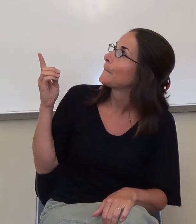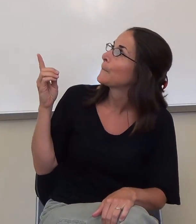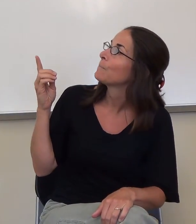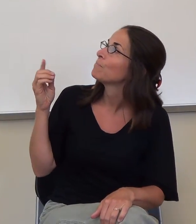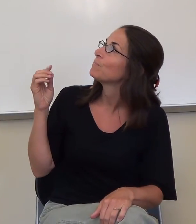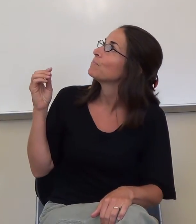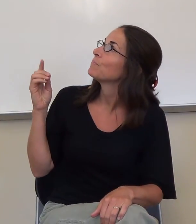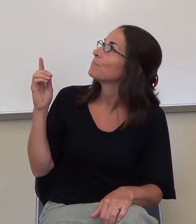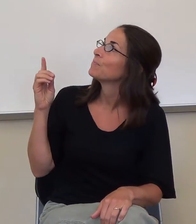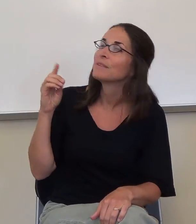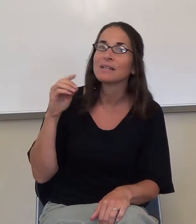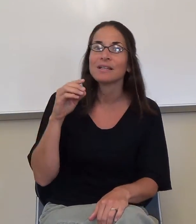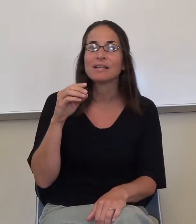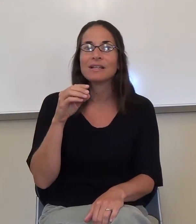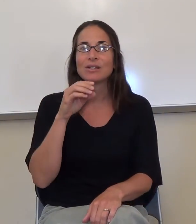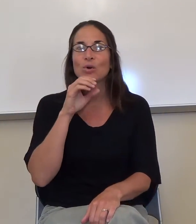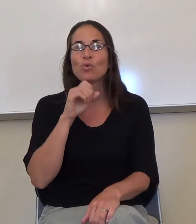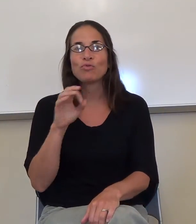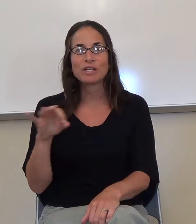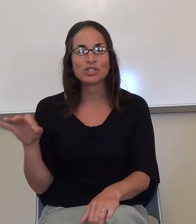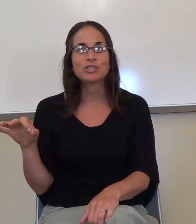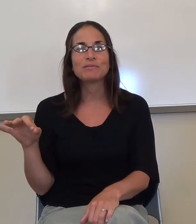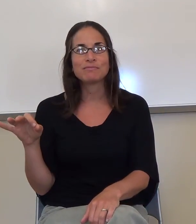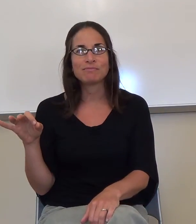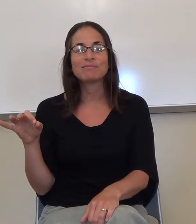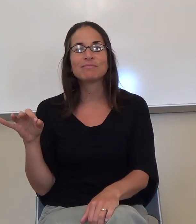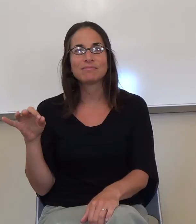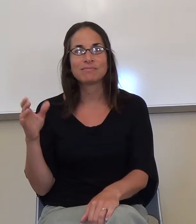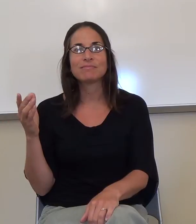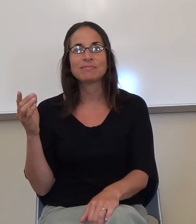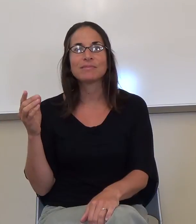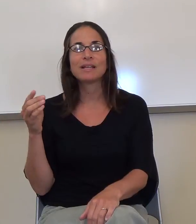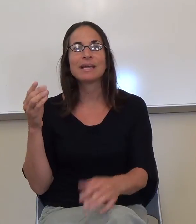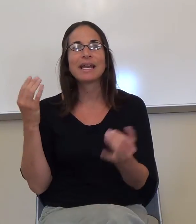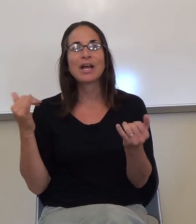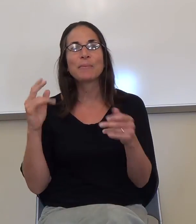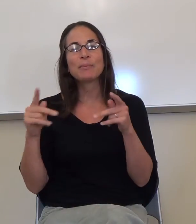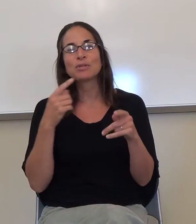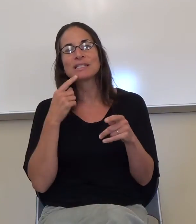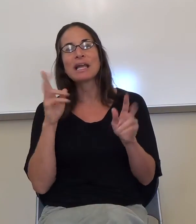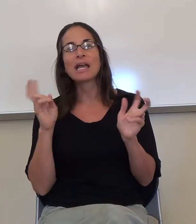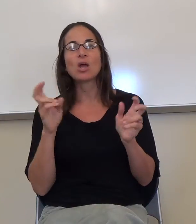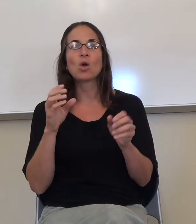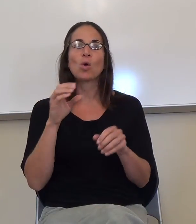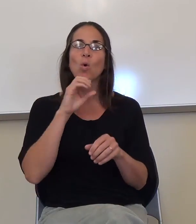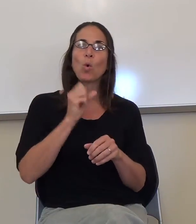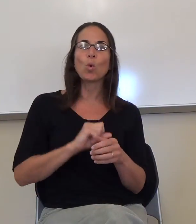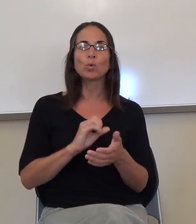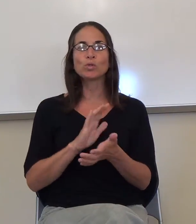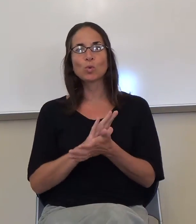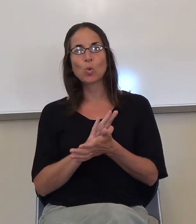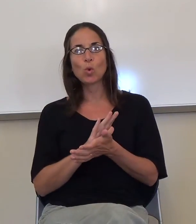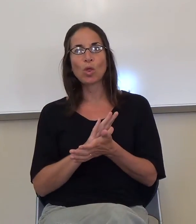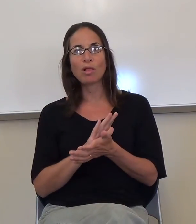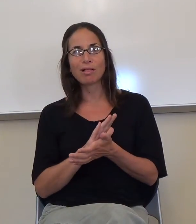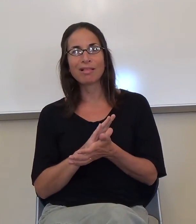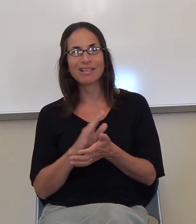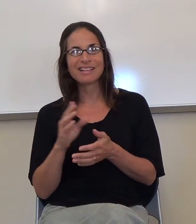and old fashion. I think now you guys would say old school, right? You say it was old school, yeah. So this slang,